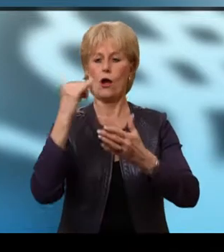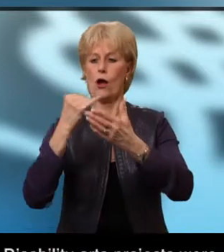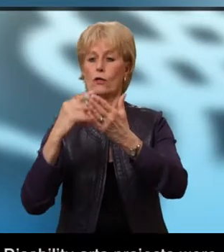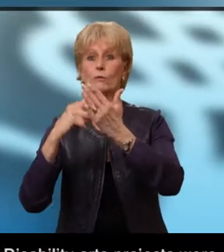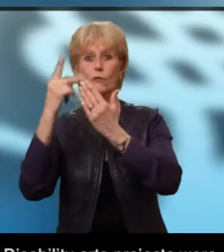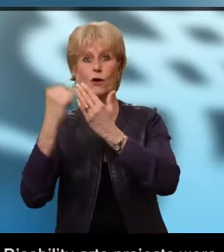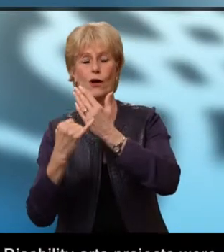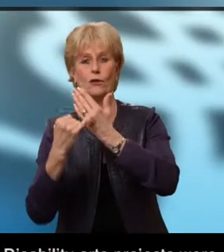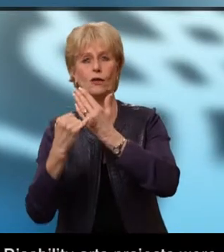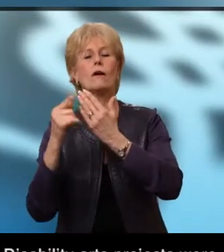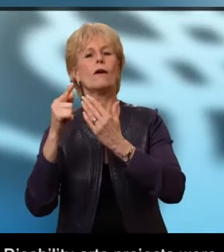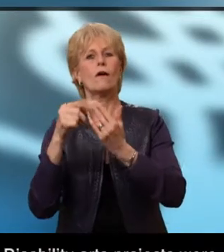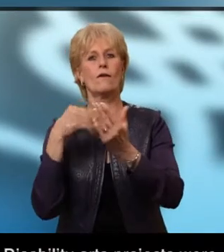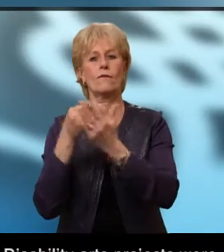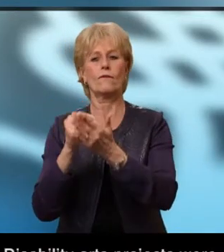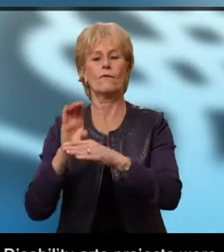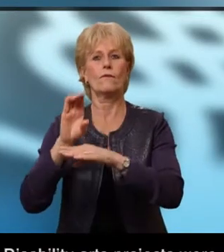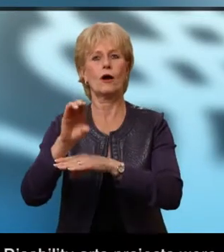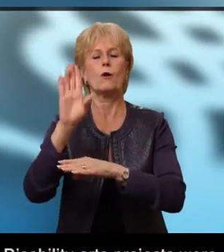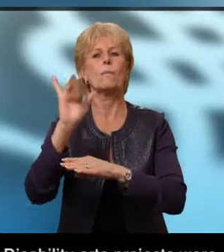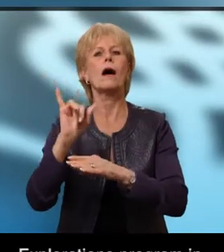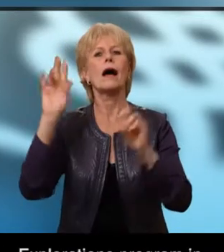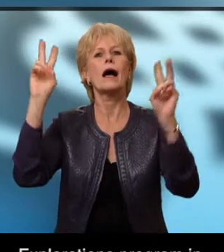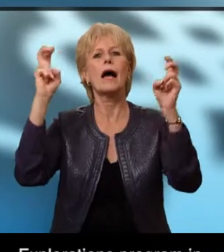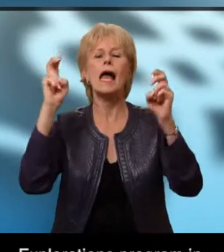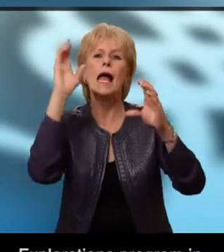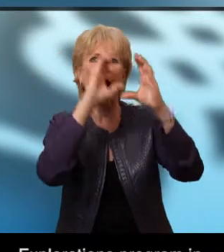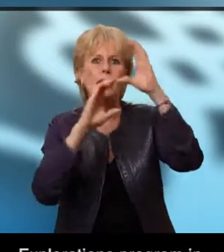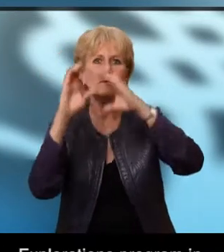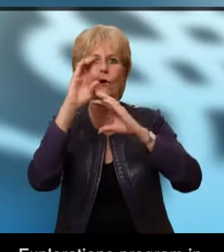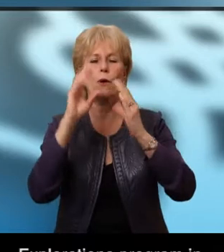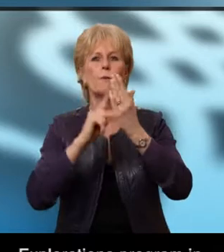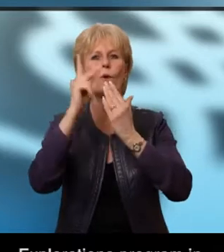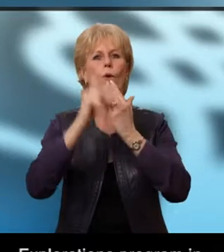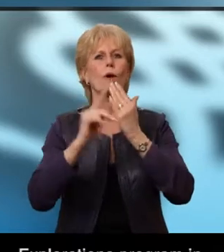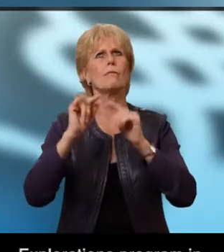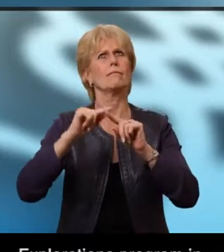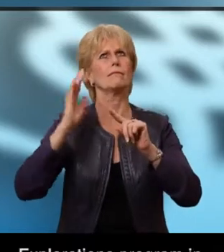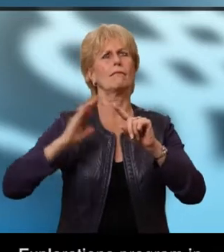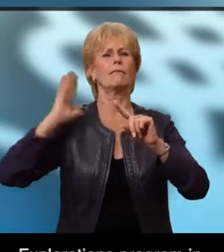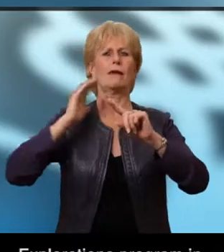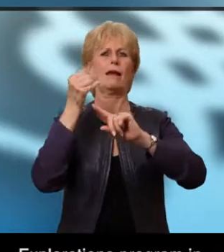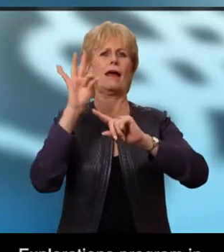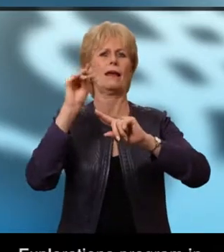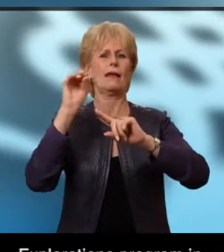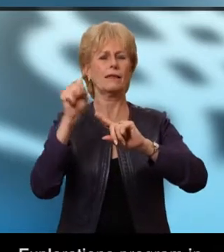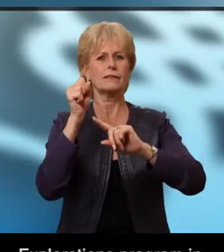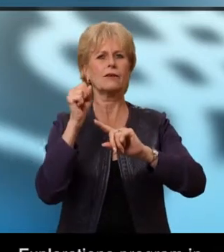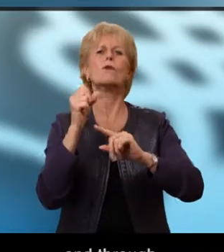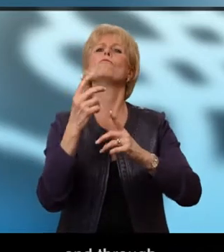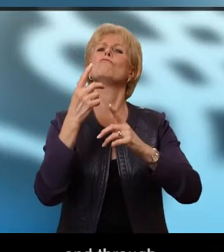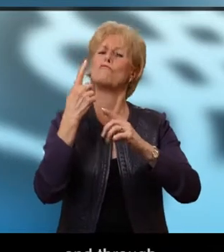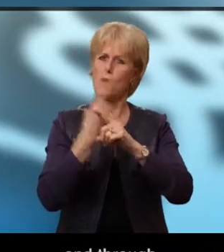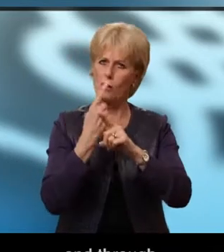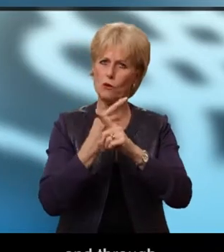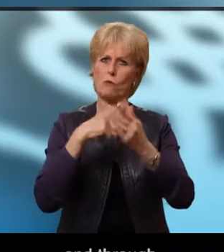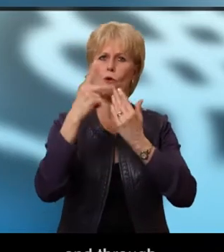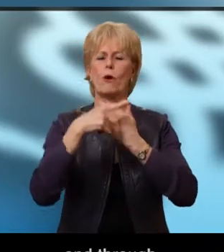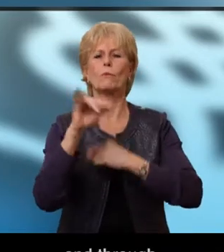Disability arts projects were funded through the Explorations Program in the early 1990s and through regular programs.